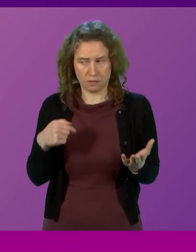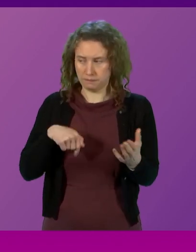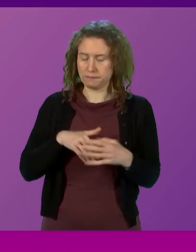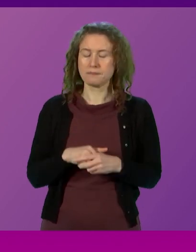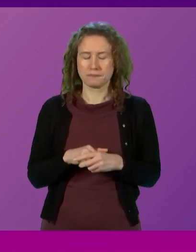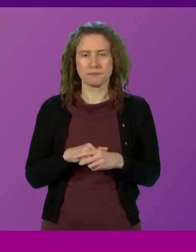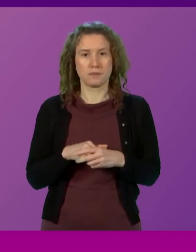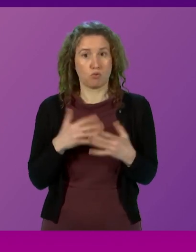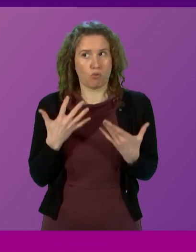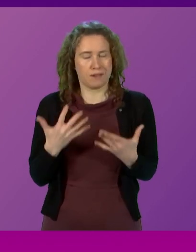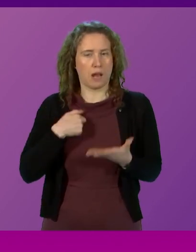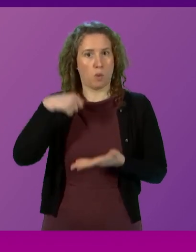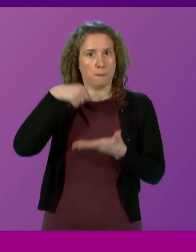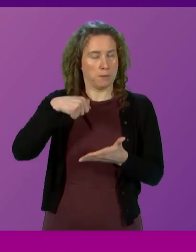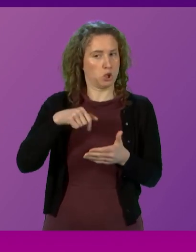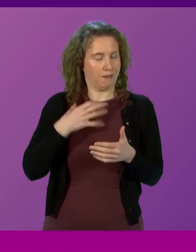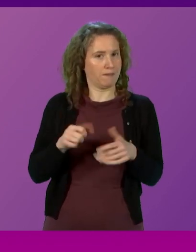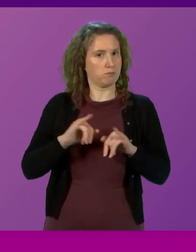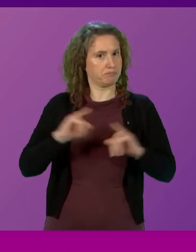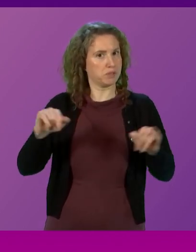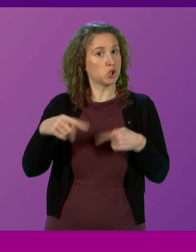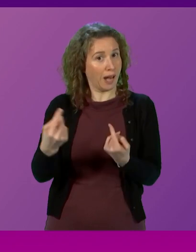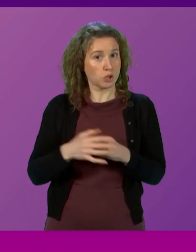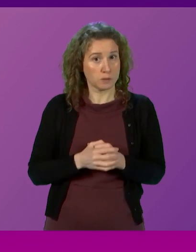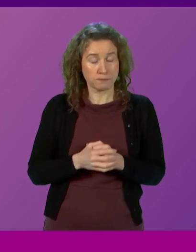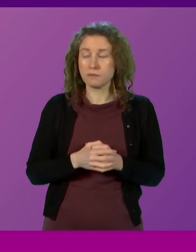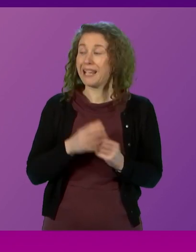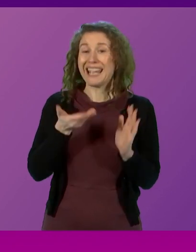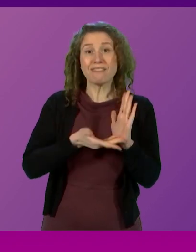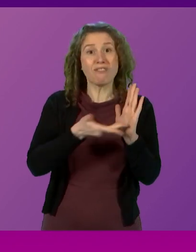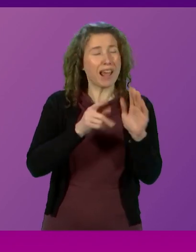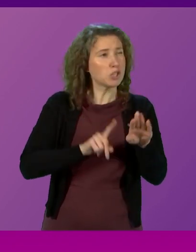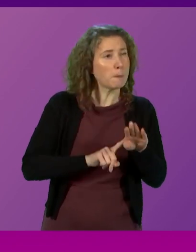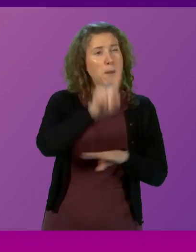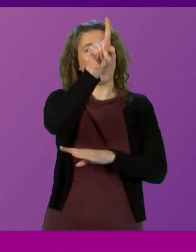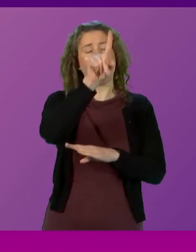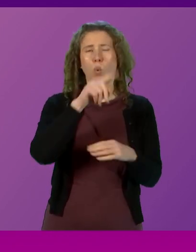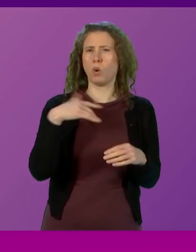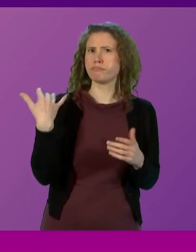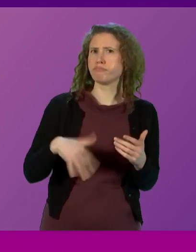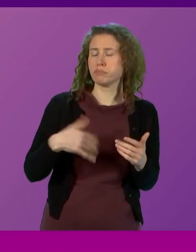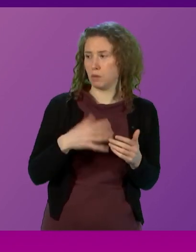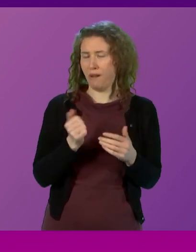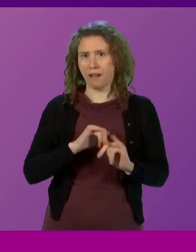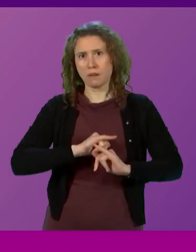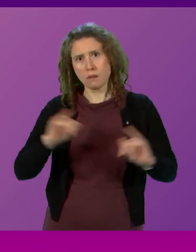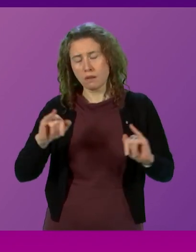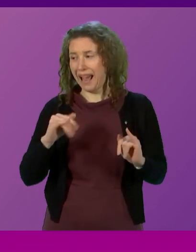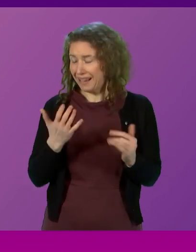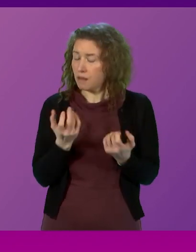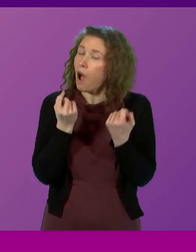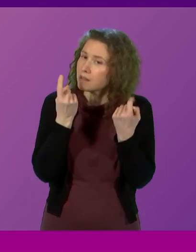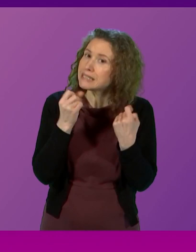at the present moment. As a result of soaring inflation, we have faced significant and entirely